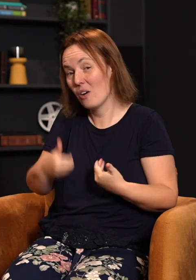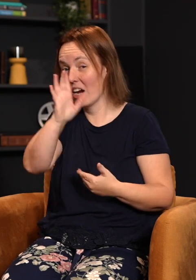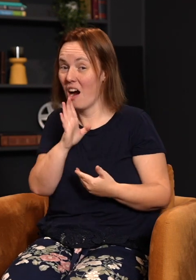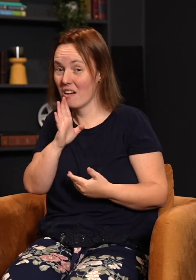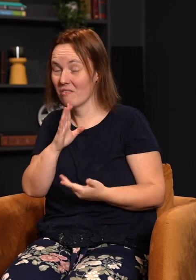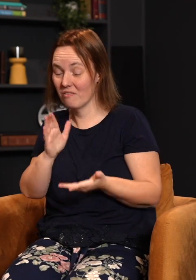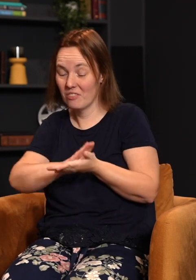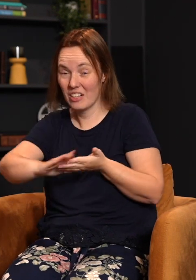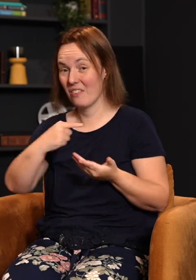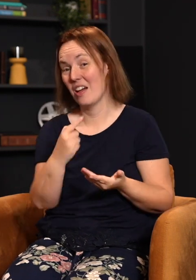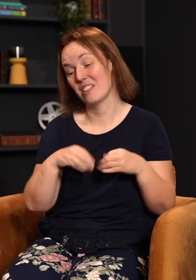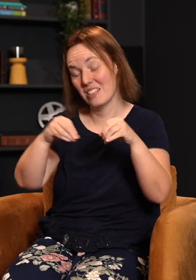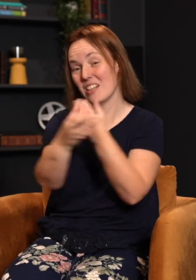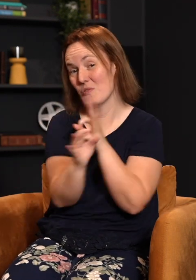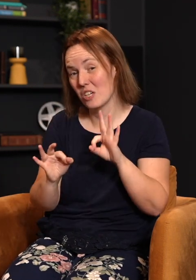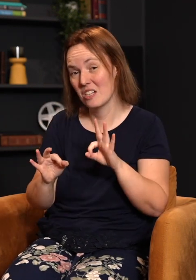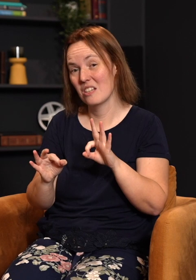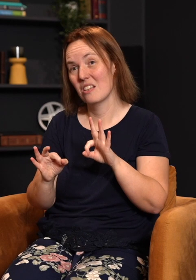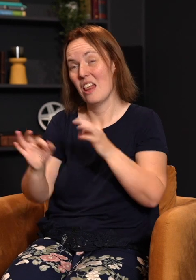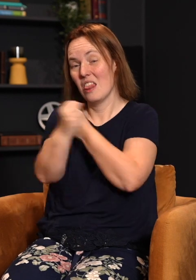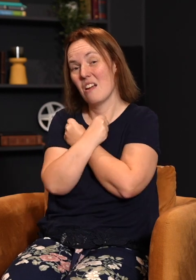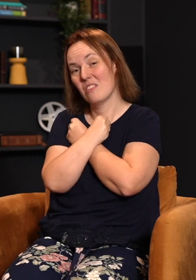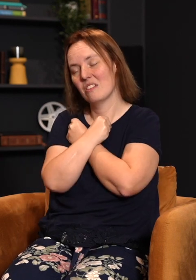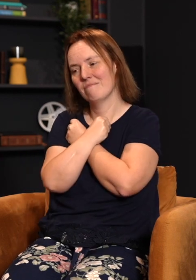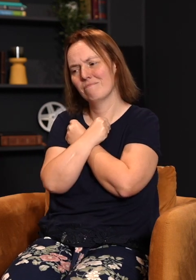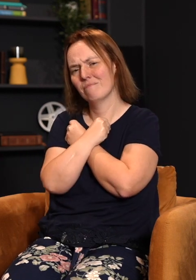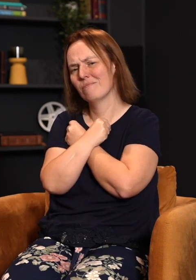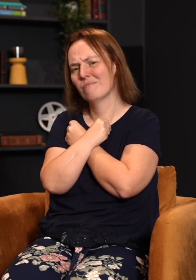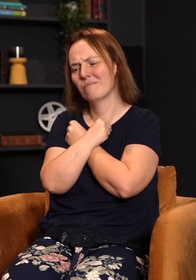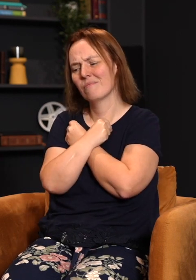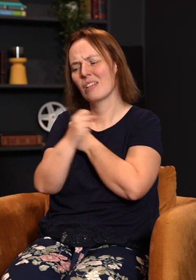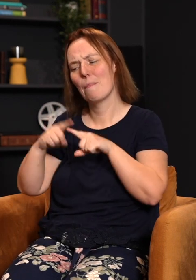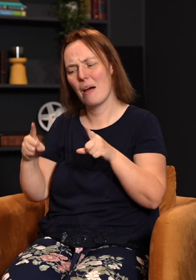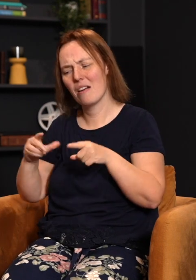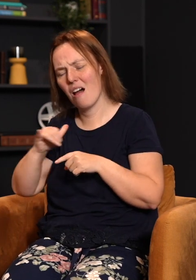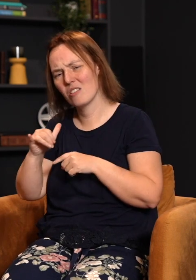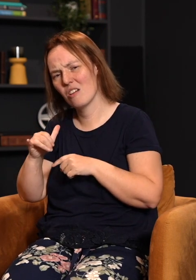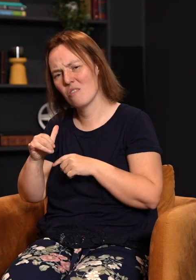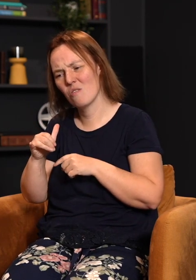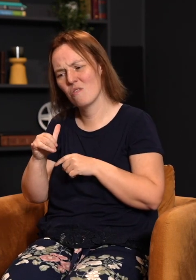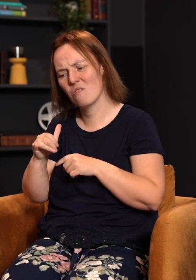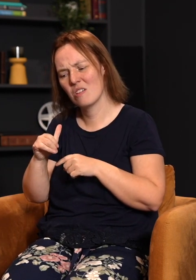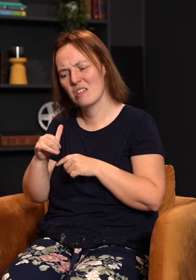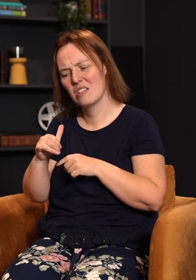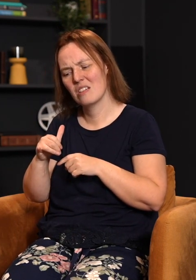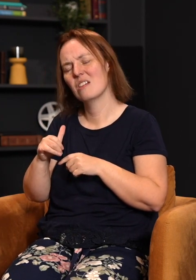forgive us, set us free, love, while sentencing us to death to satisfy justice